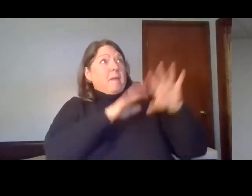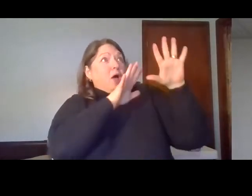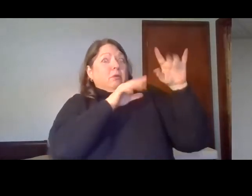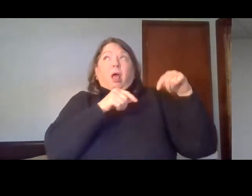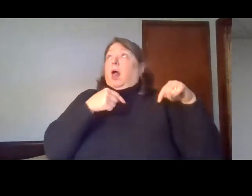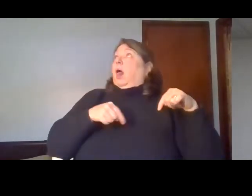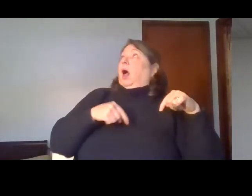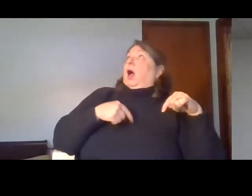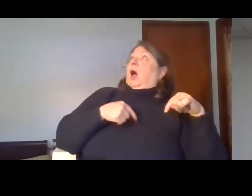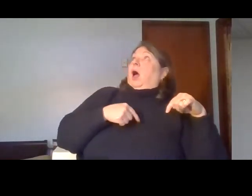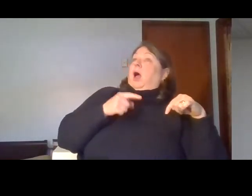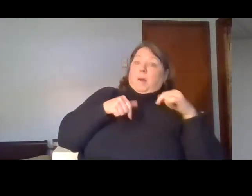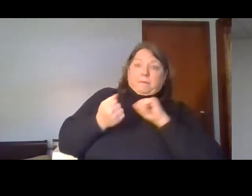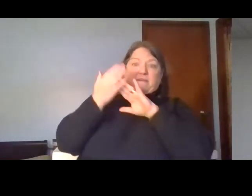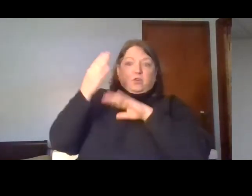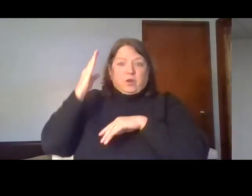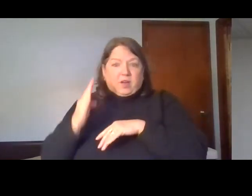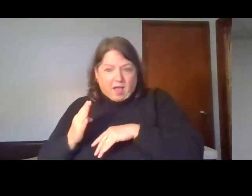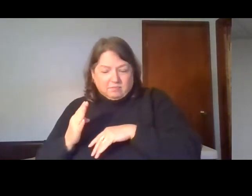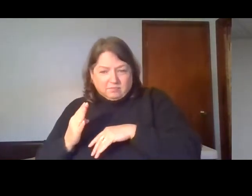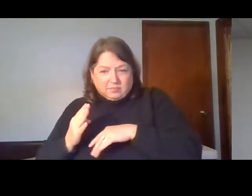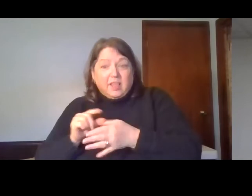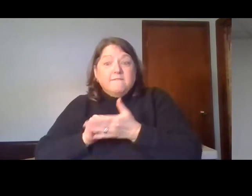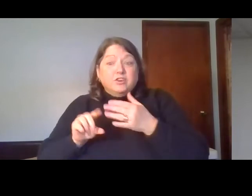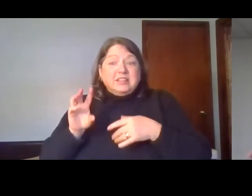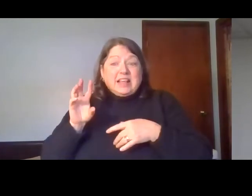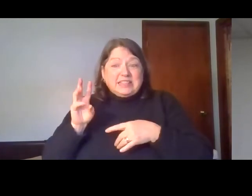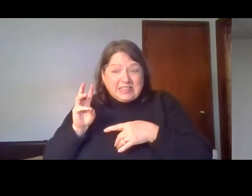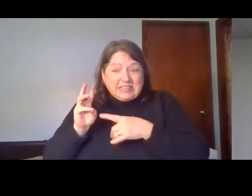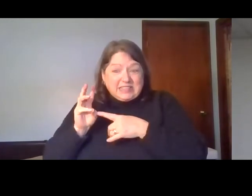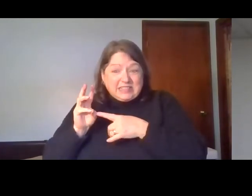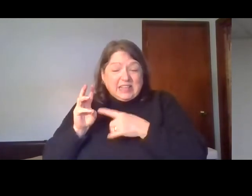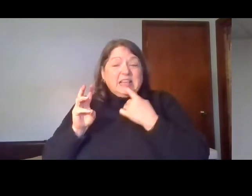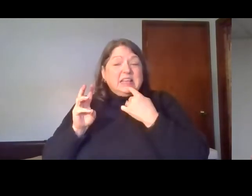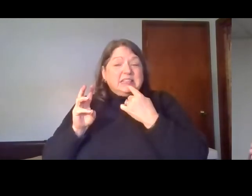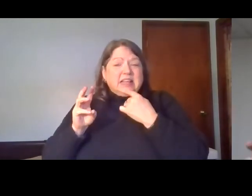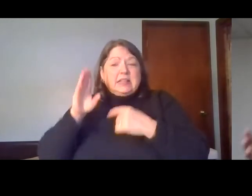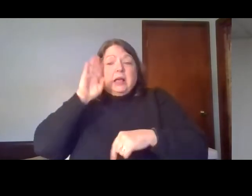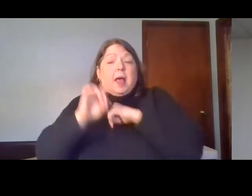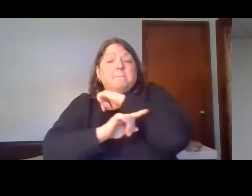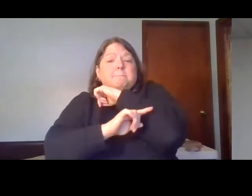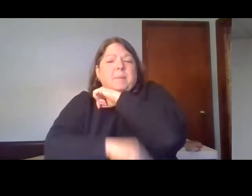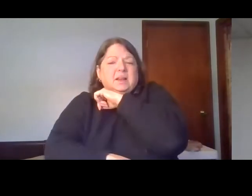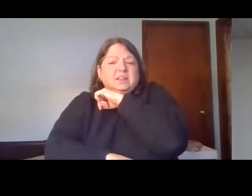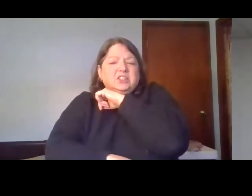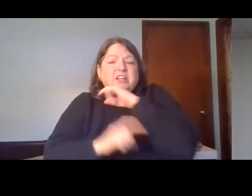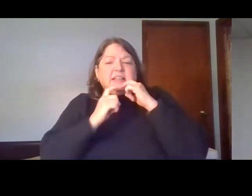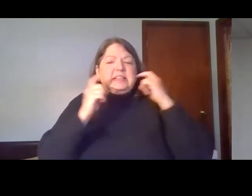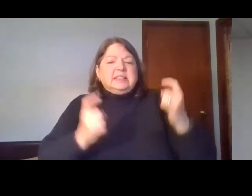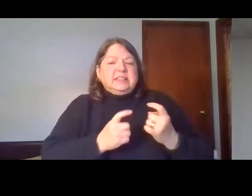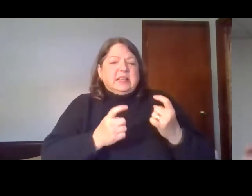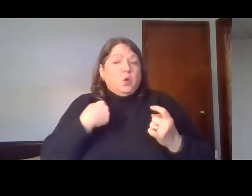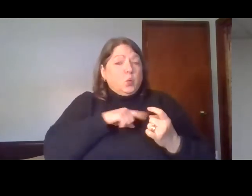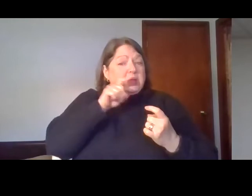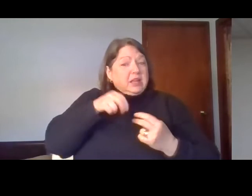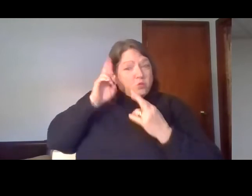the sight of God. And in verse 6, we find that God punishes sin and that we are to respect him and fear him,